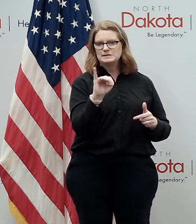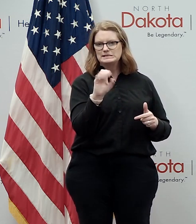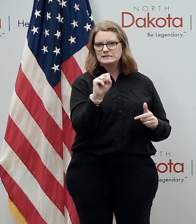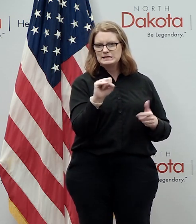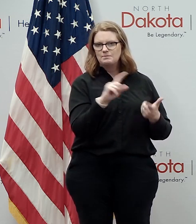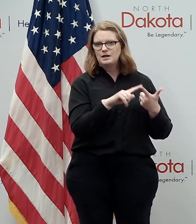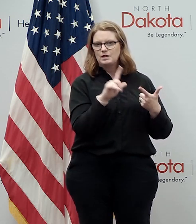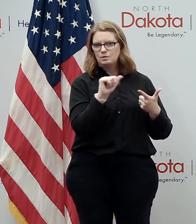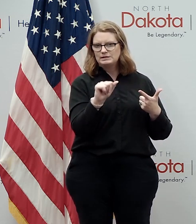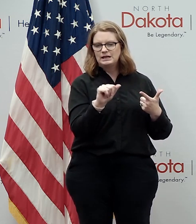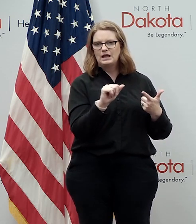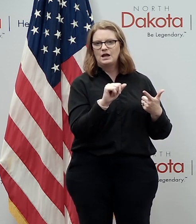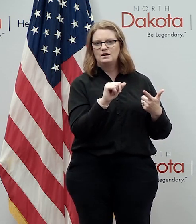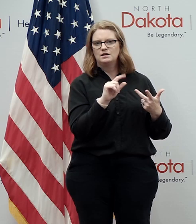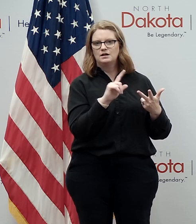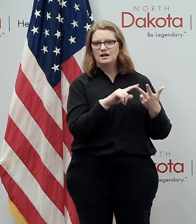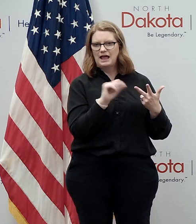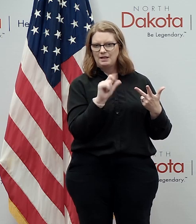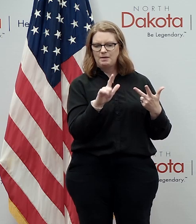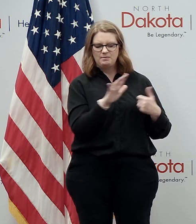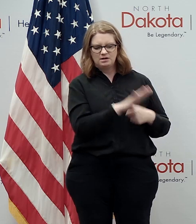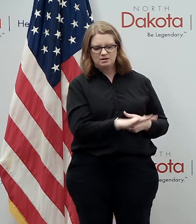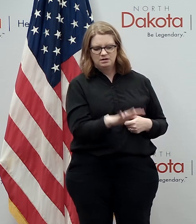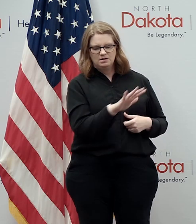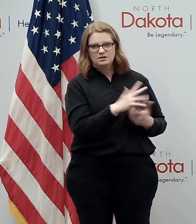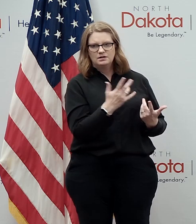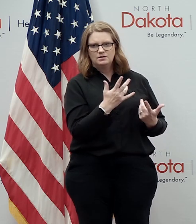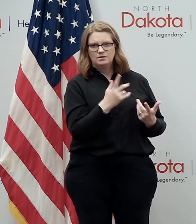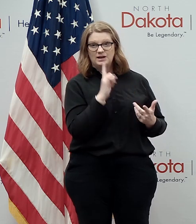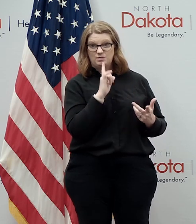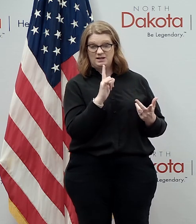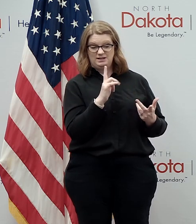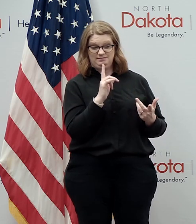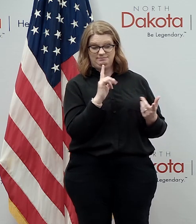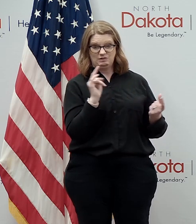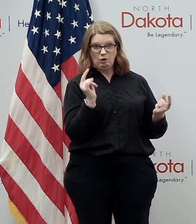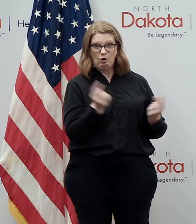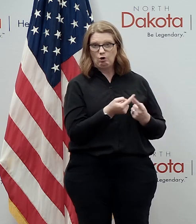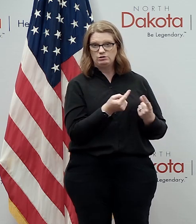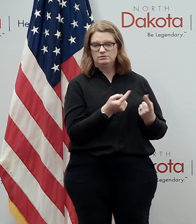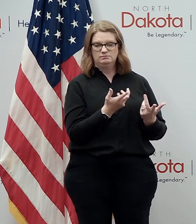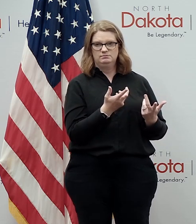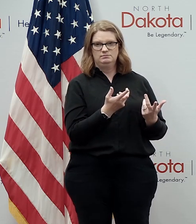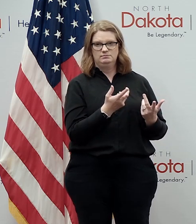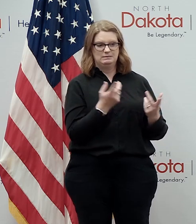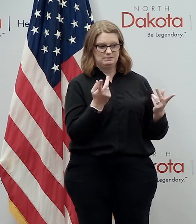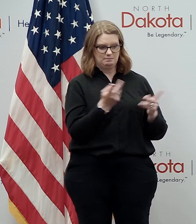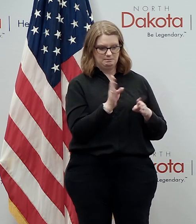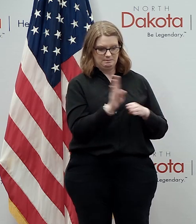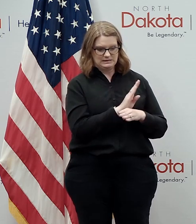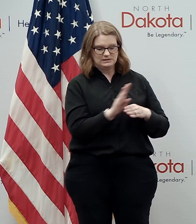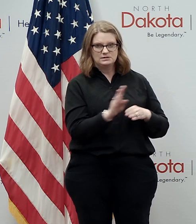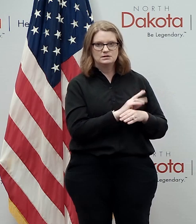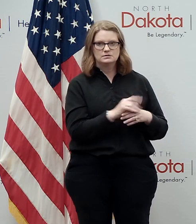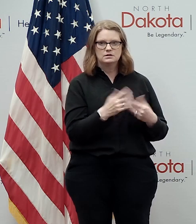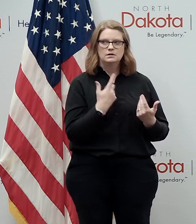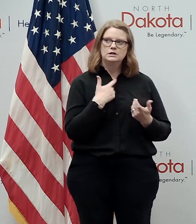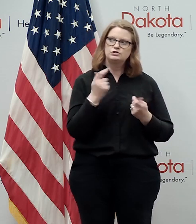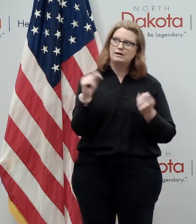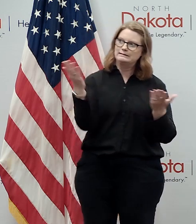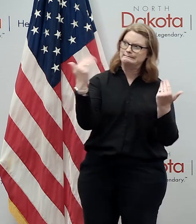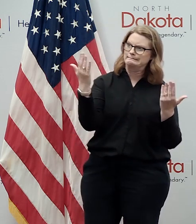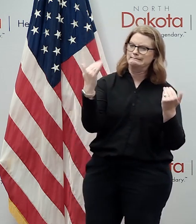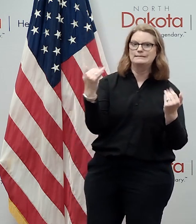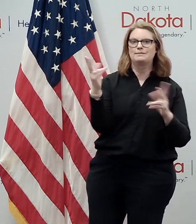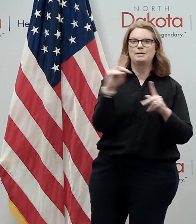hurt the kind of businesses that Scott was asking about, the restaurants, because they couldn't get people to come back to work in those businesses because they could make